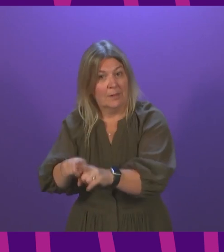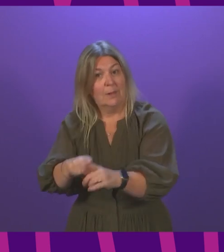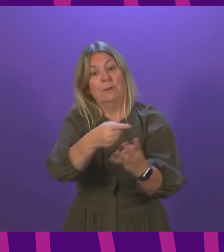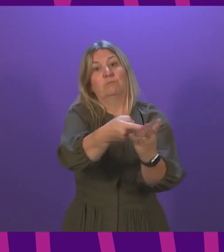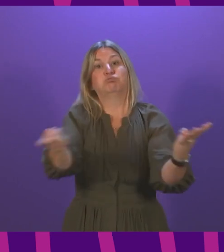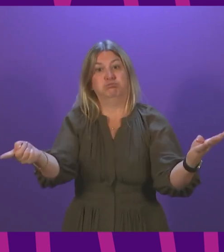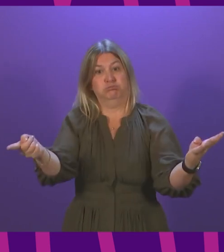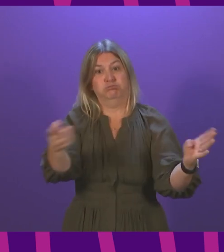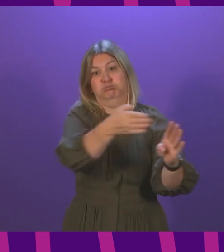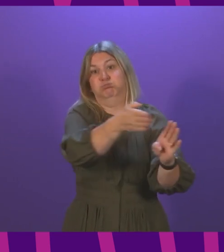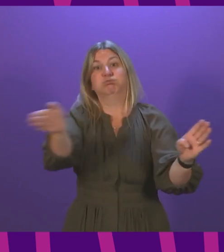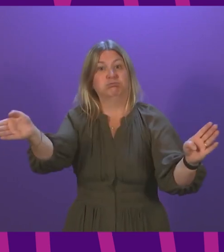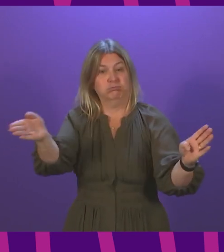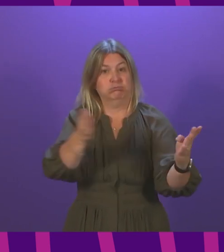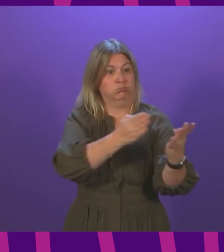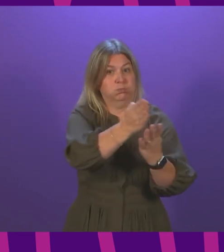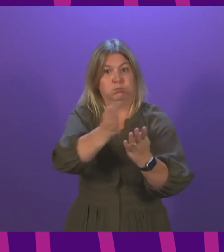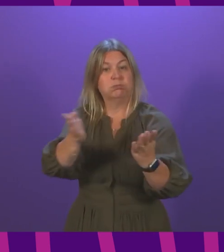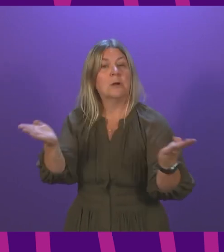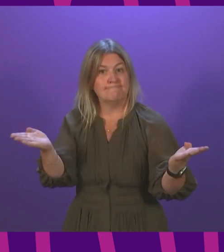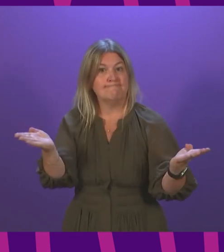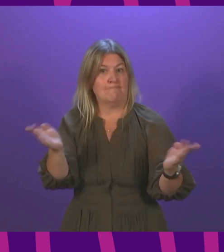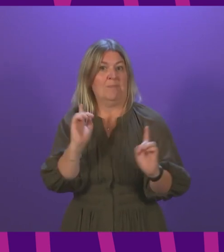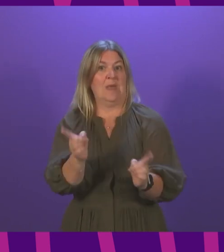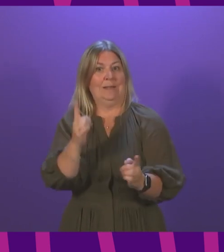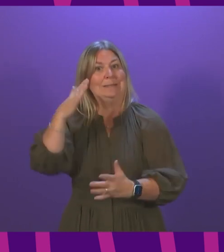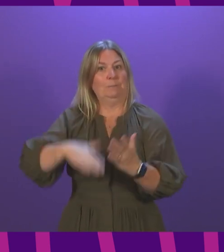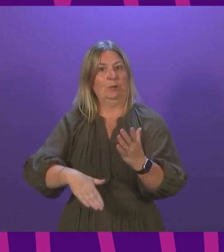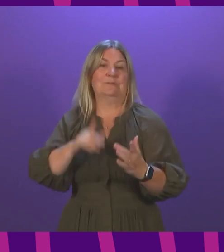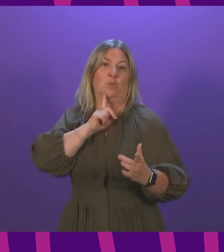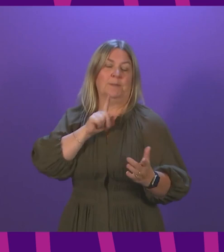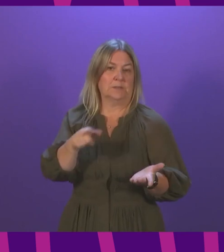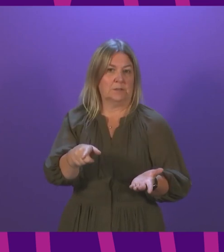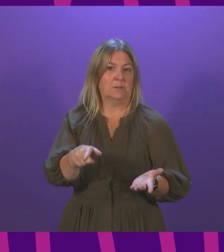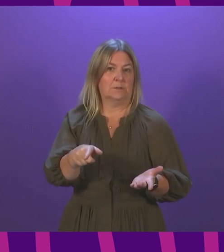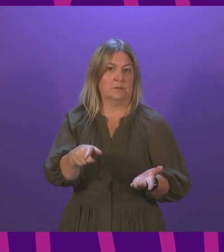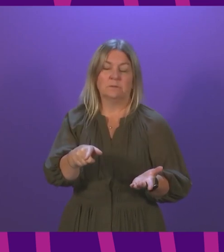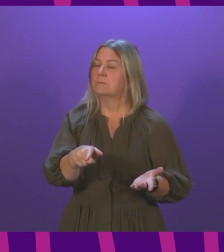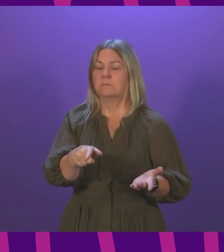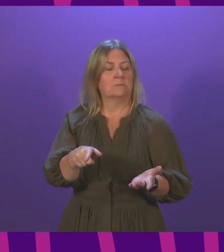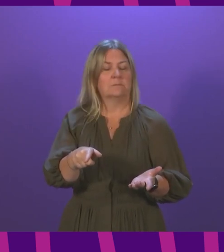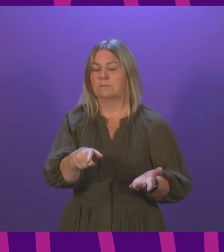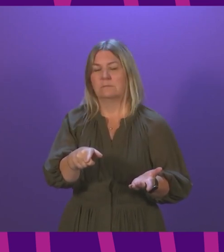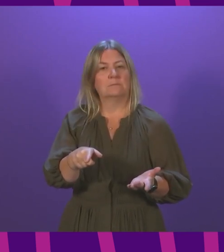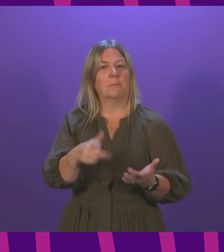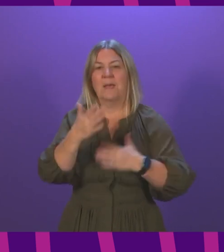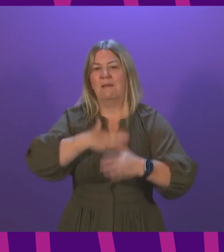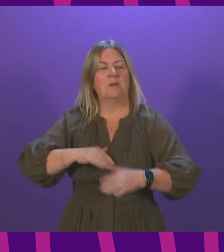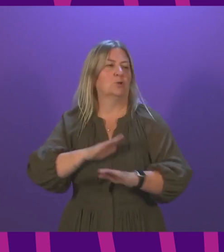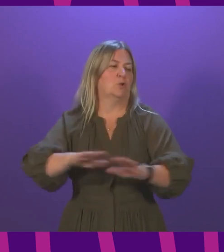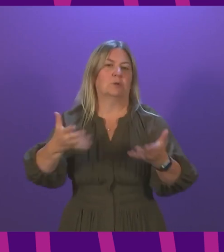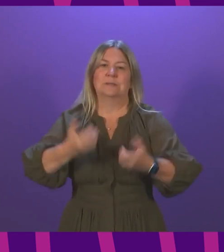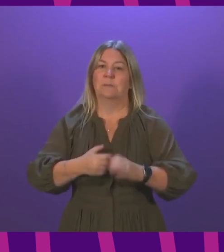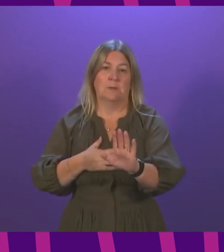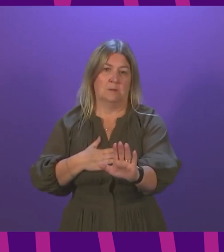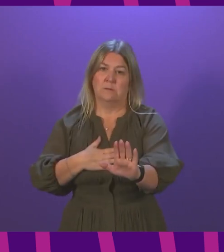all of the behaviours, experiences rather, on that spectrum, lies unacceptable behaviour on the part of